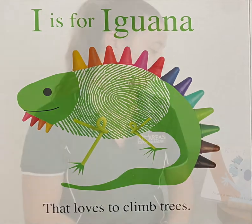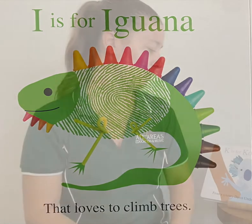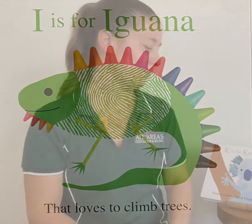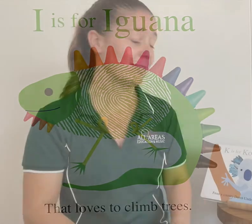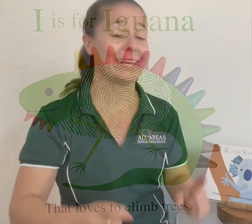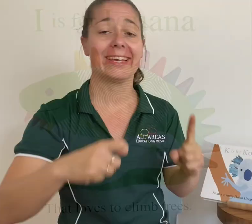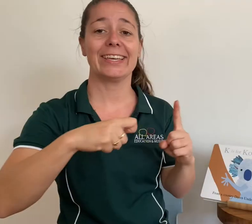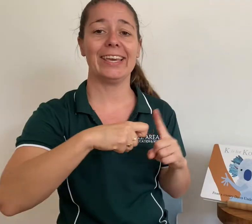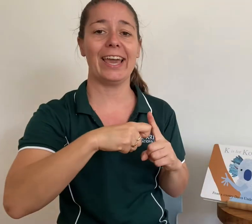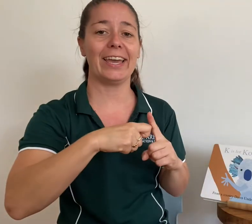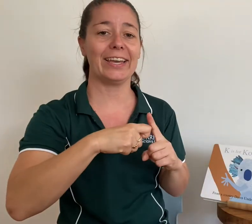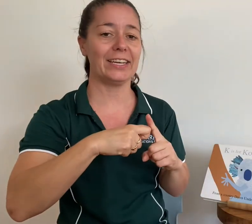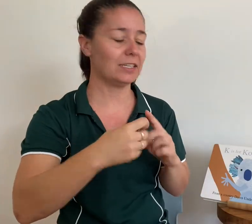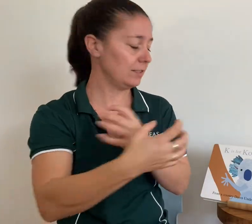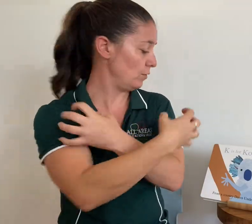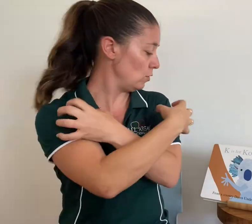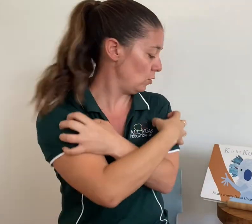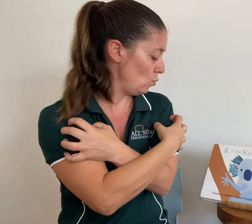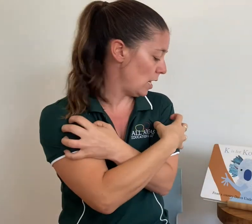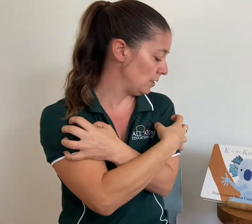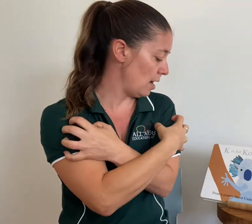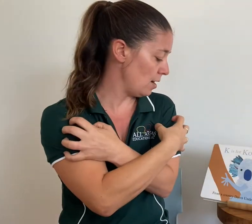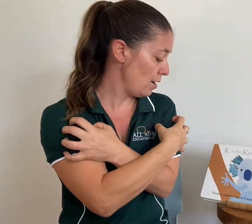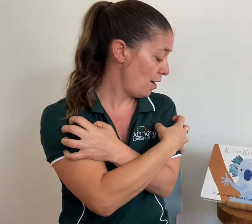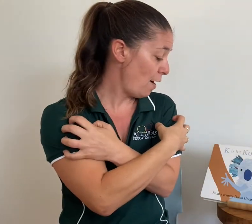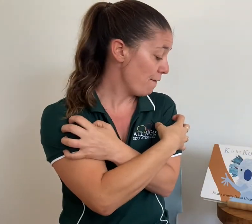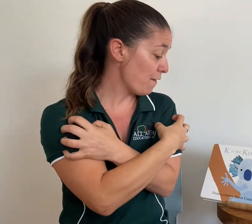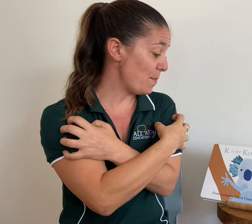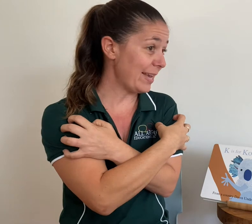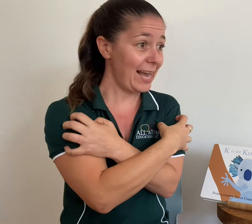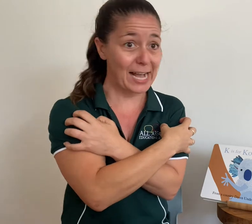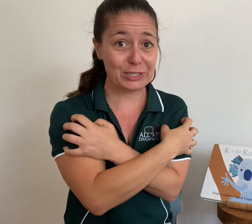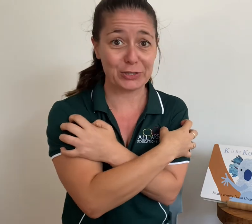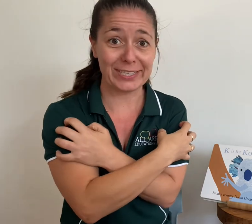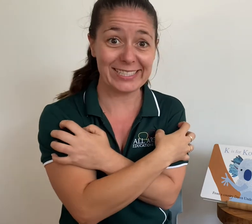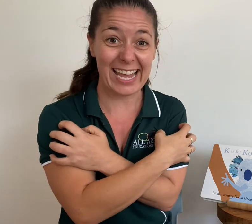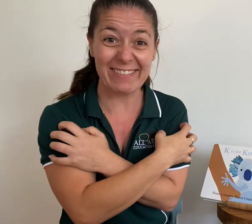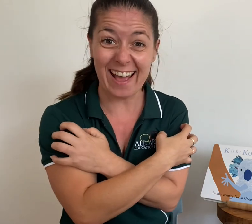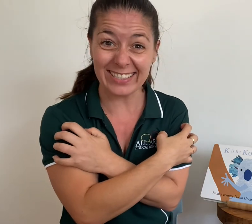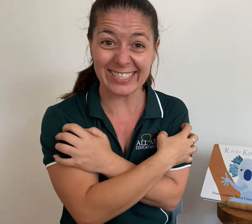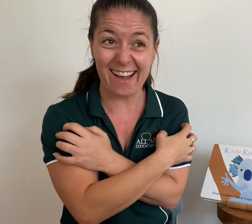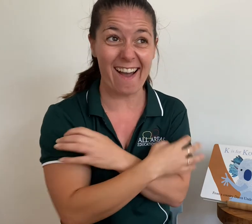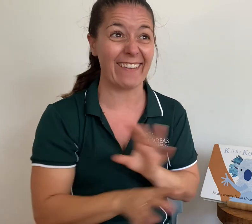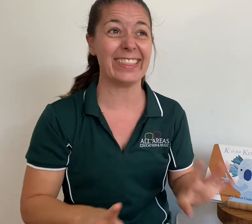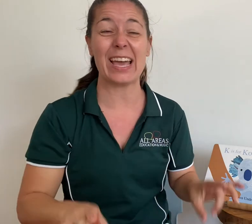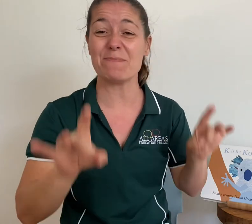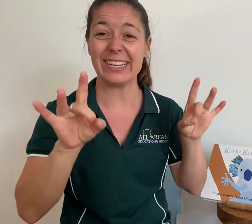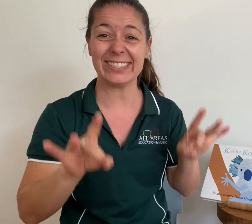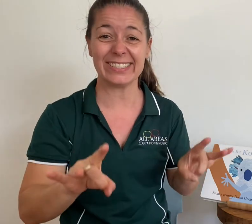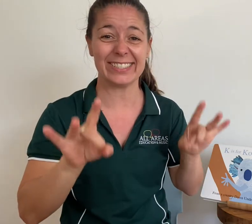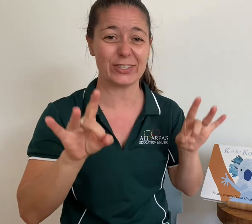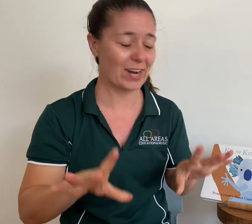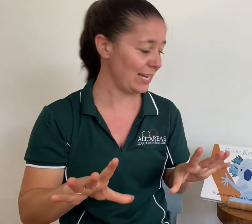K is for koala from a country down under. That means Australia.